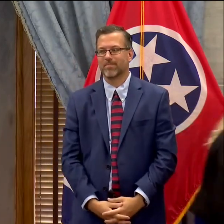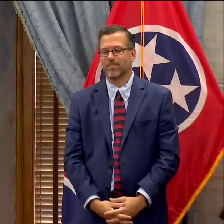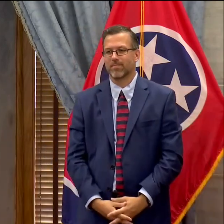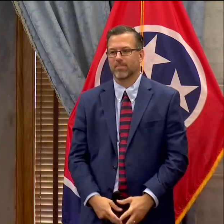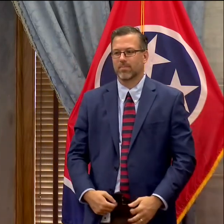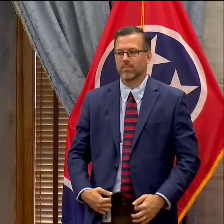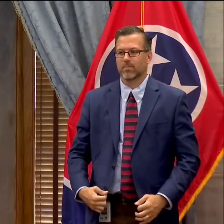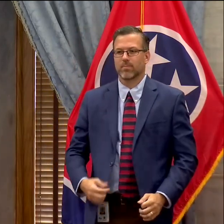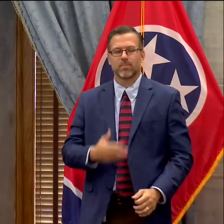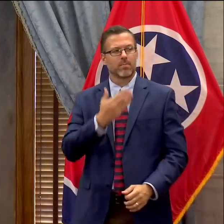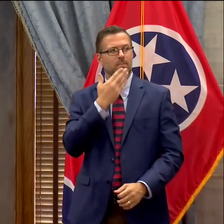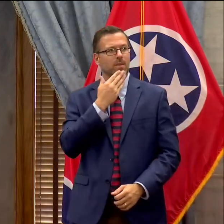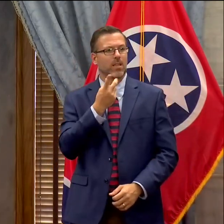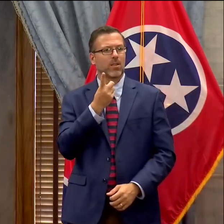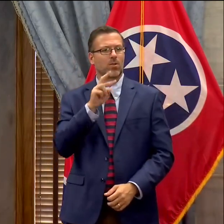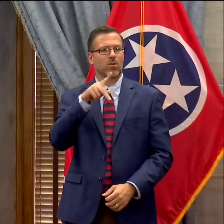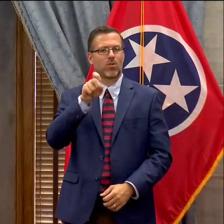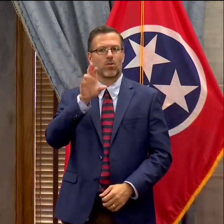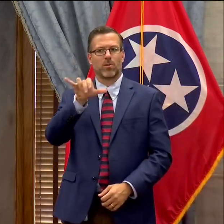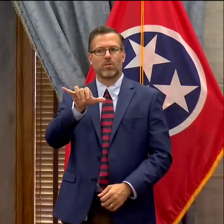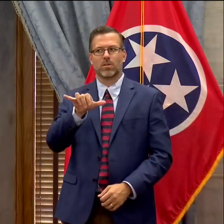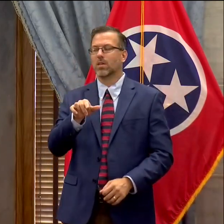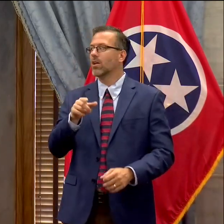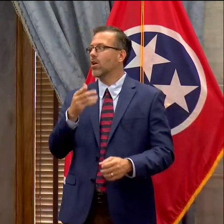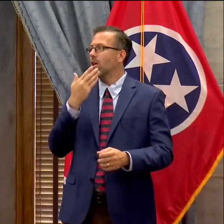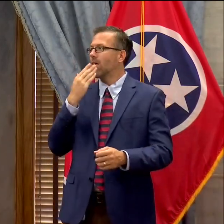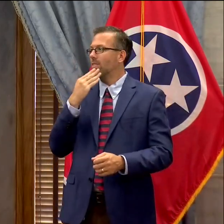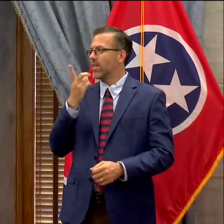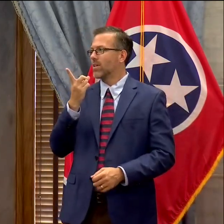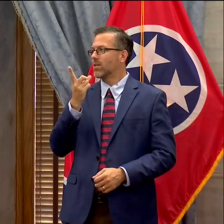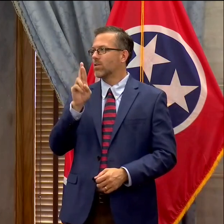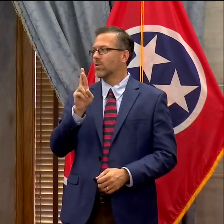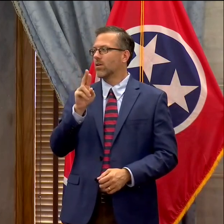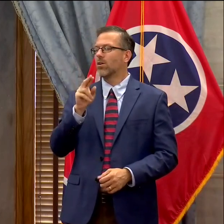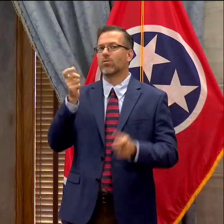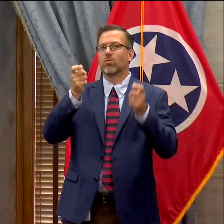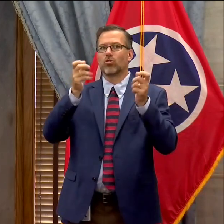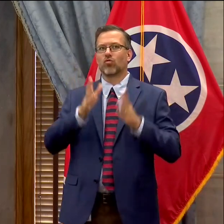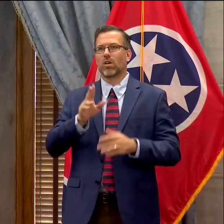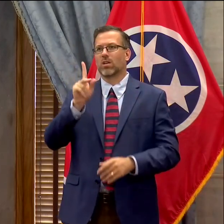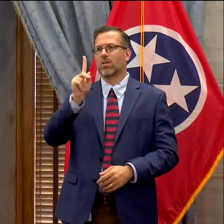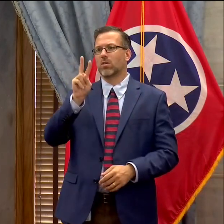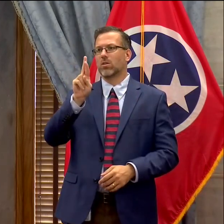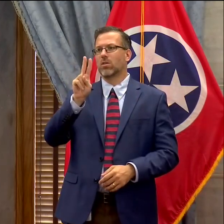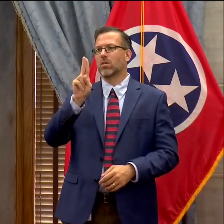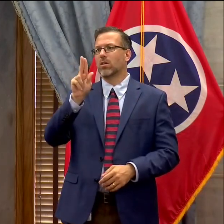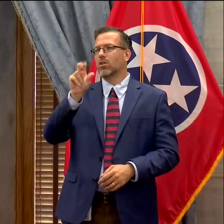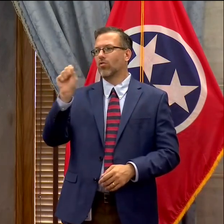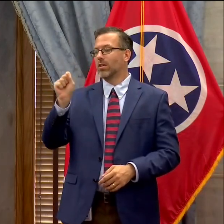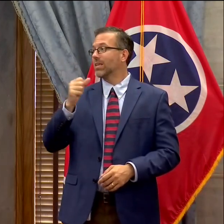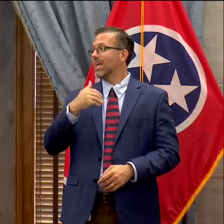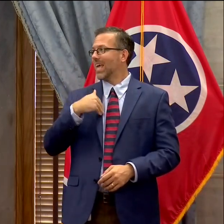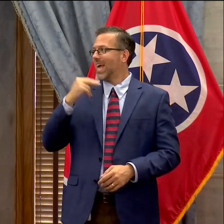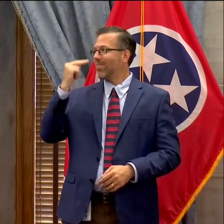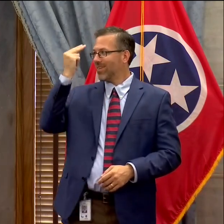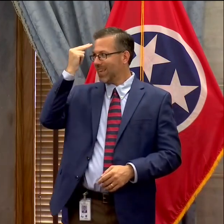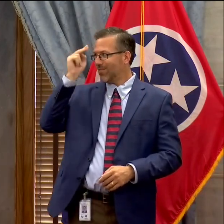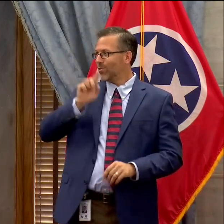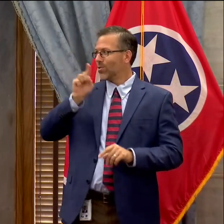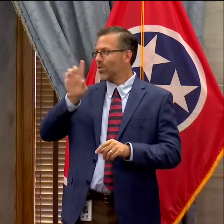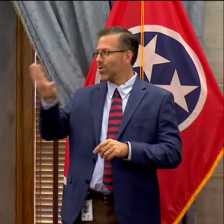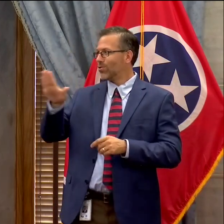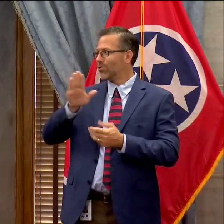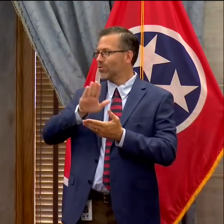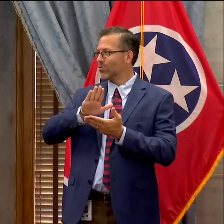Thanks, Dr. Pearson. I too want to thank Director Krause and President Oldham. I actually have a nephew going to your school this